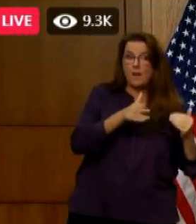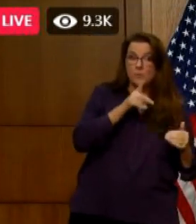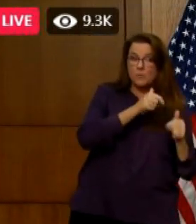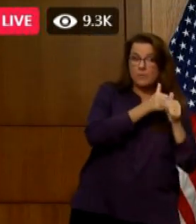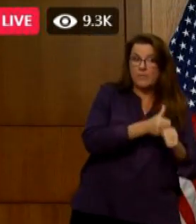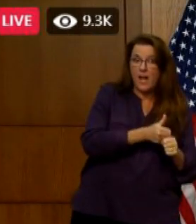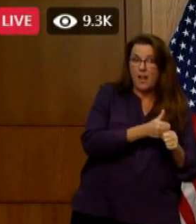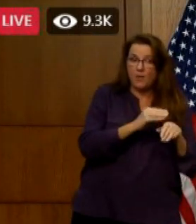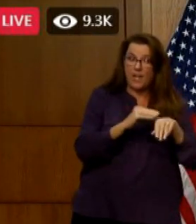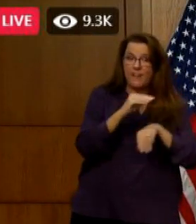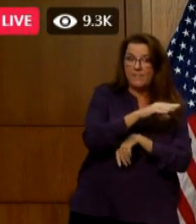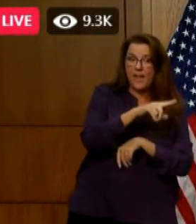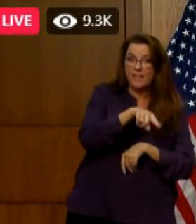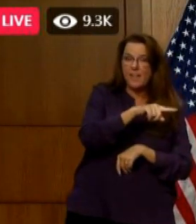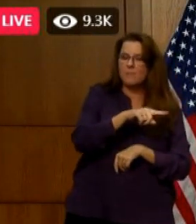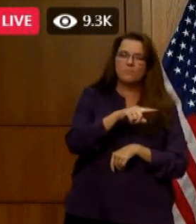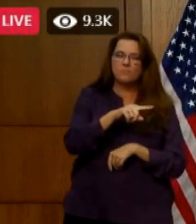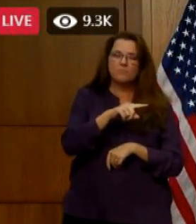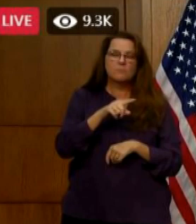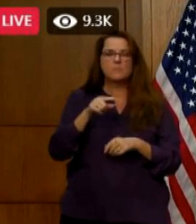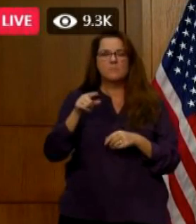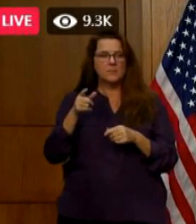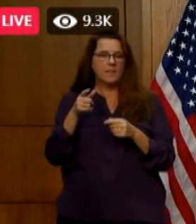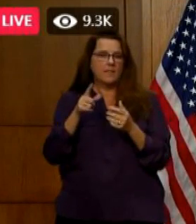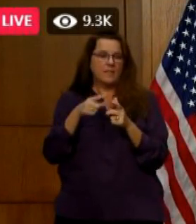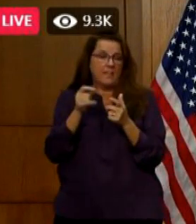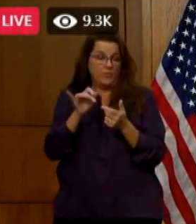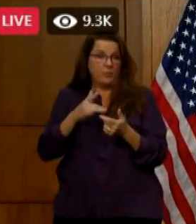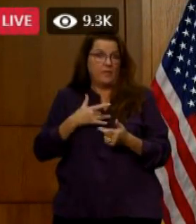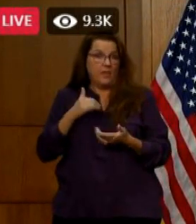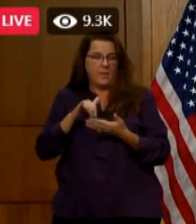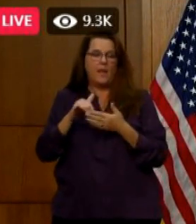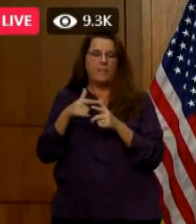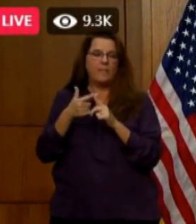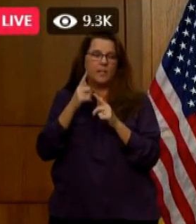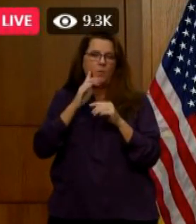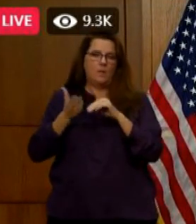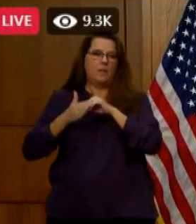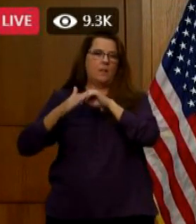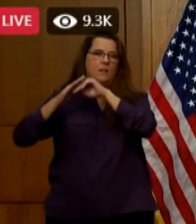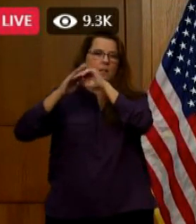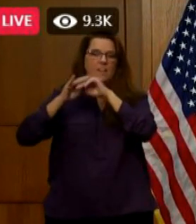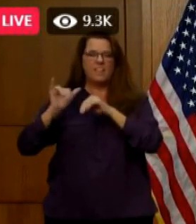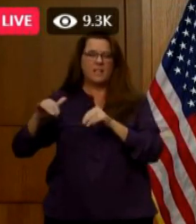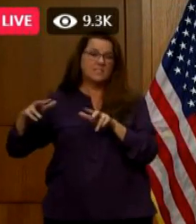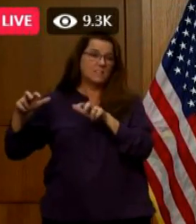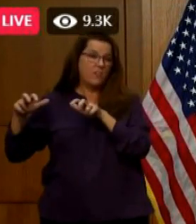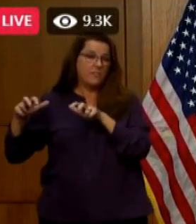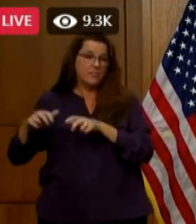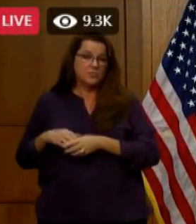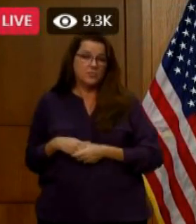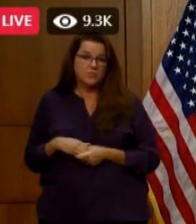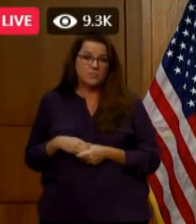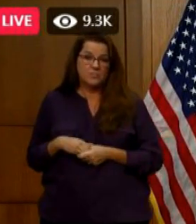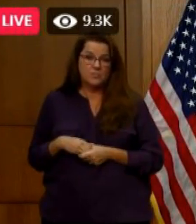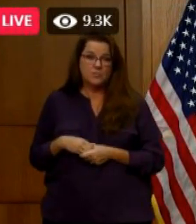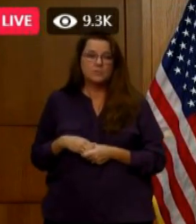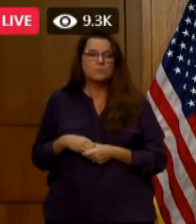continue going up. It's just selfish. Rights are important,